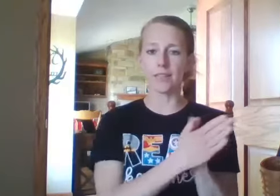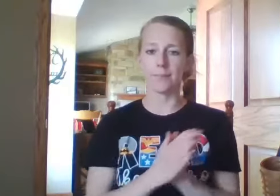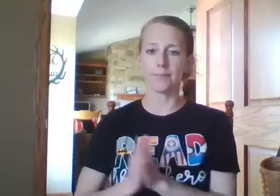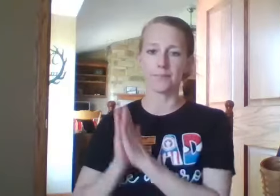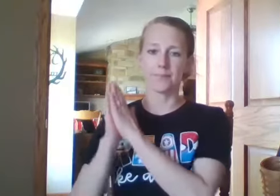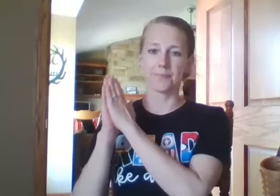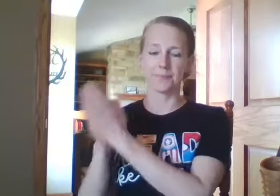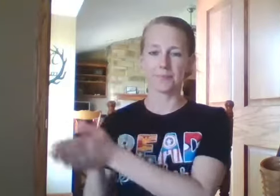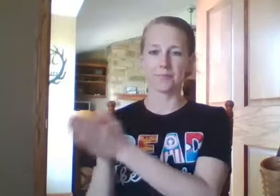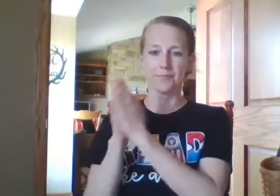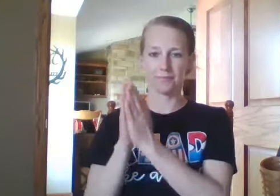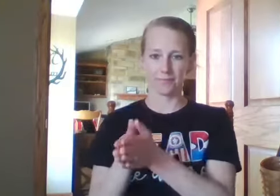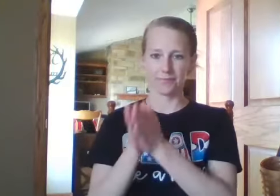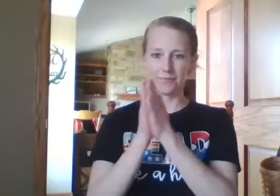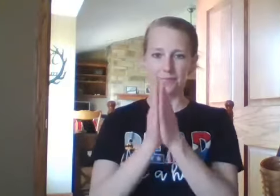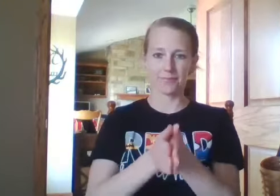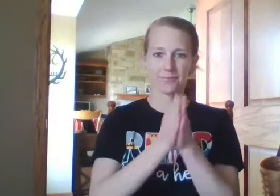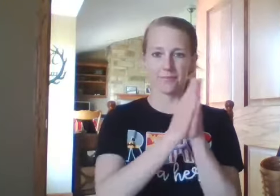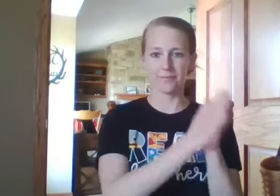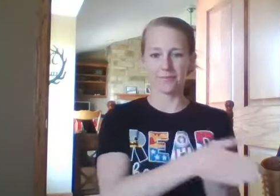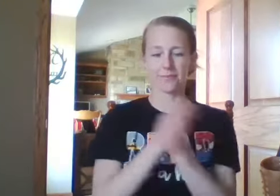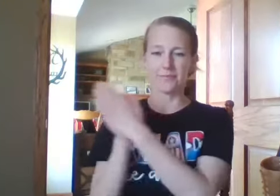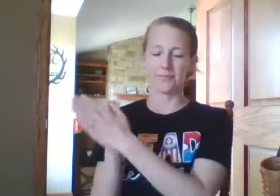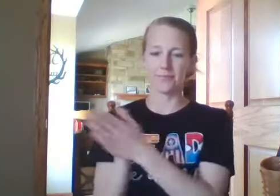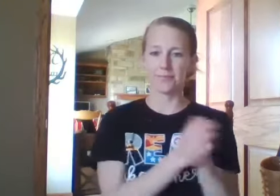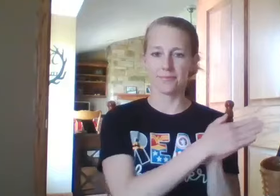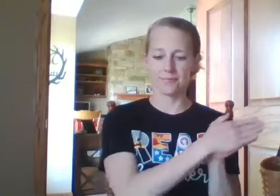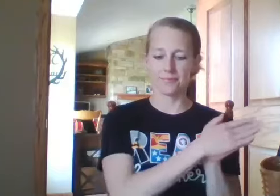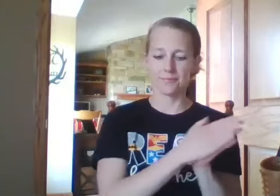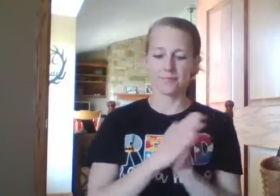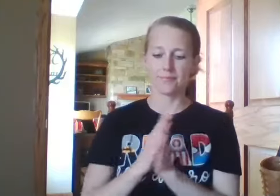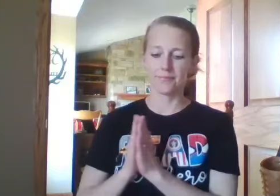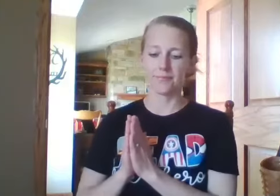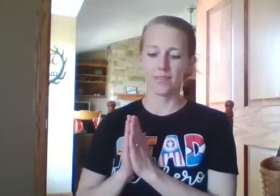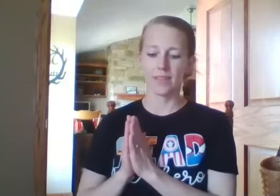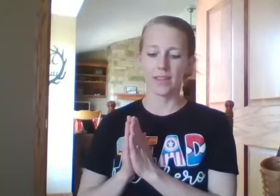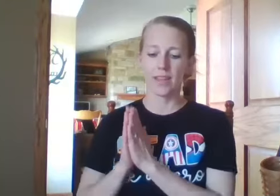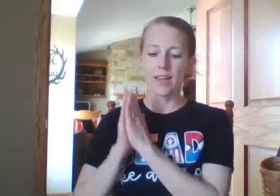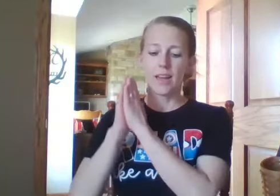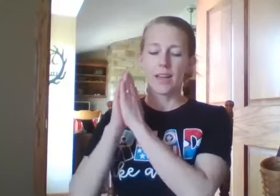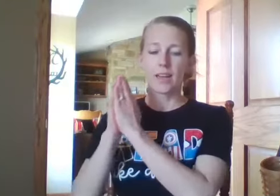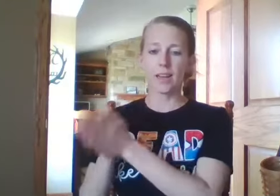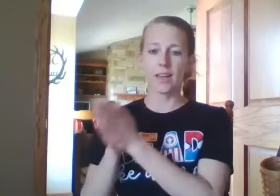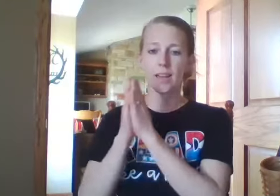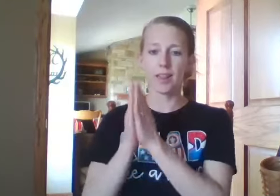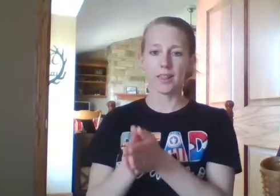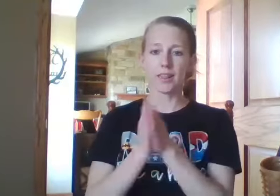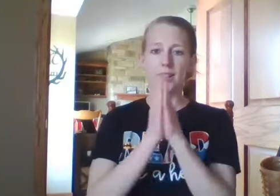c-ll